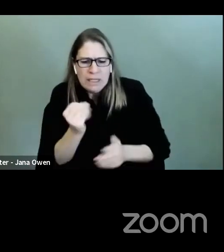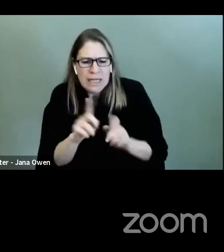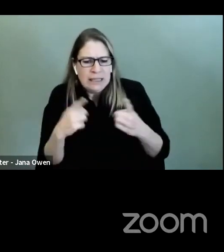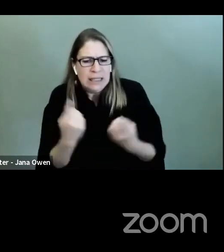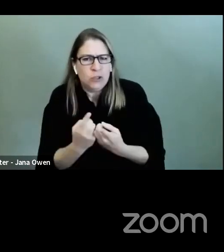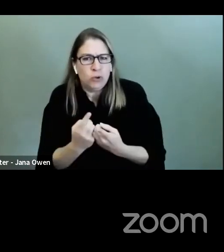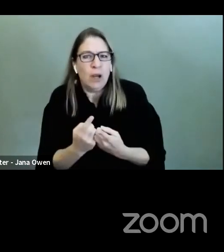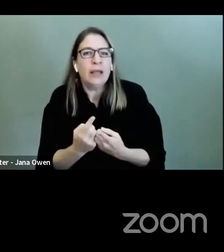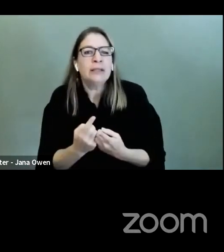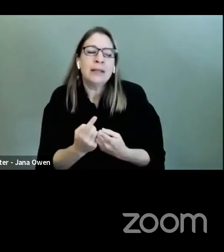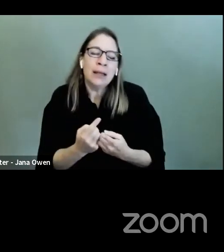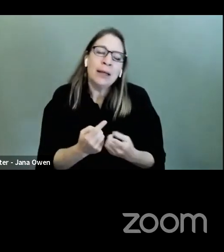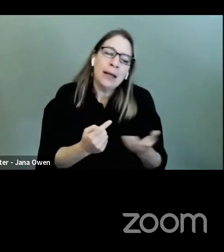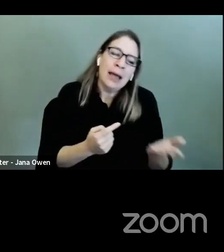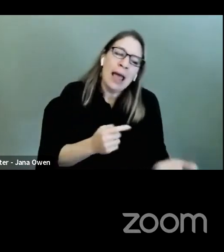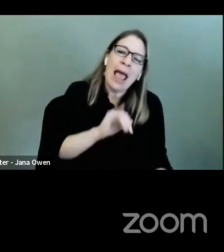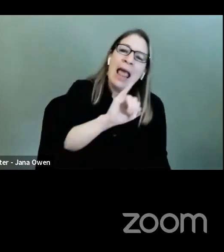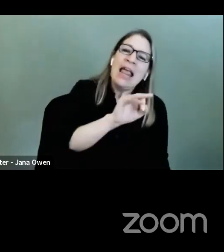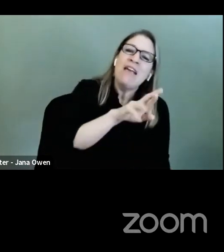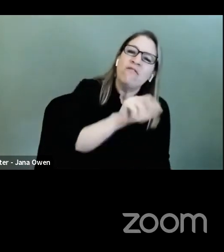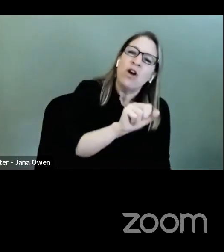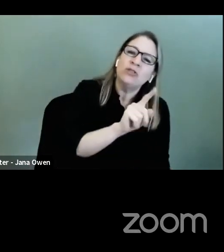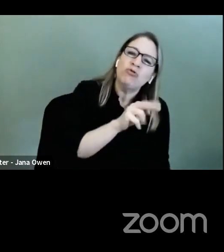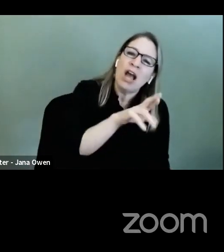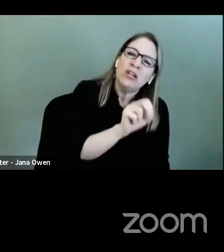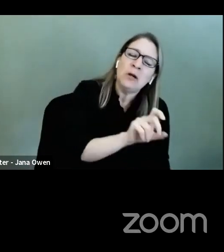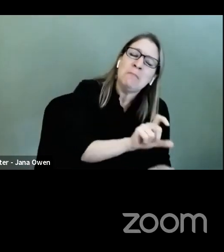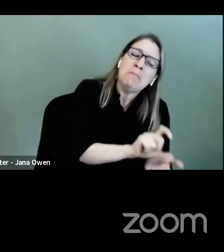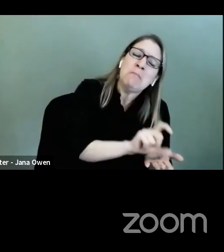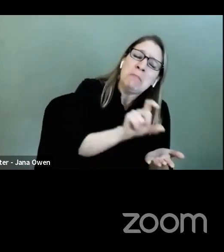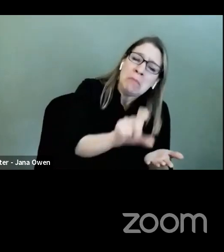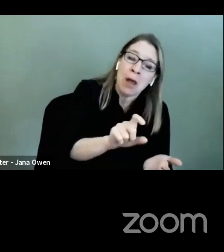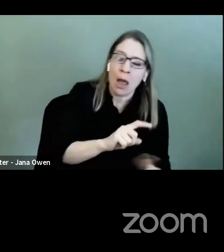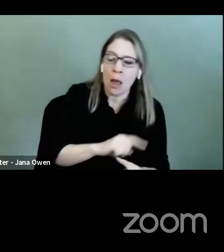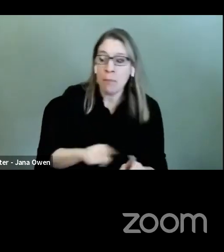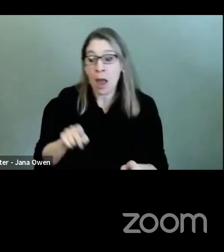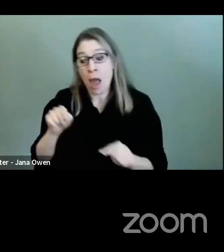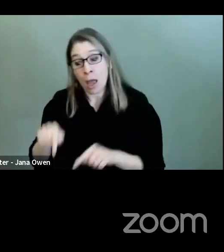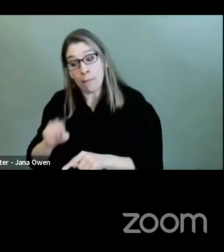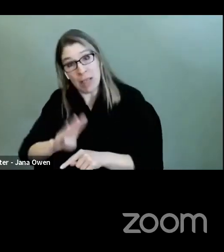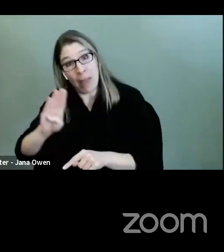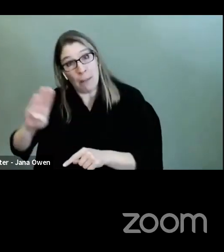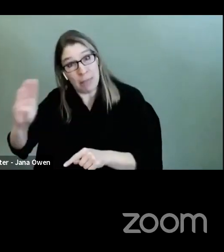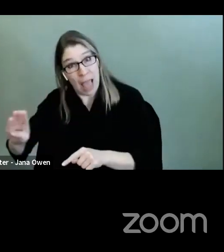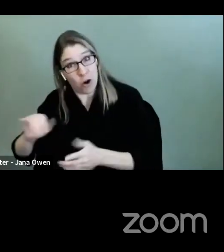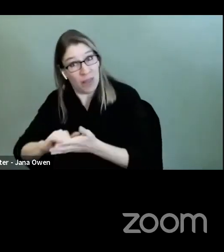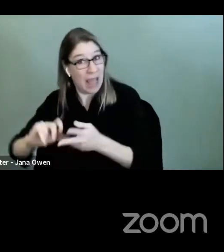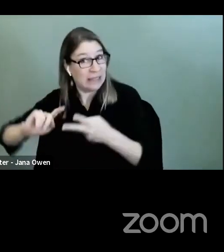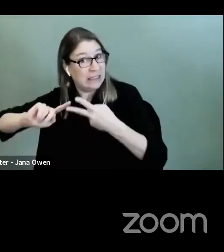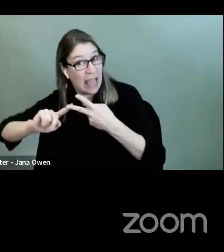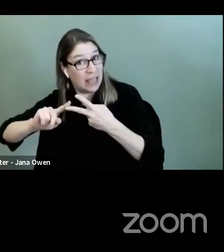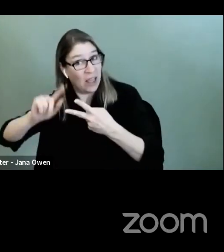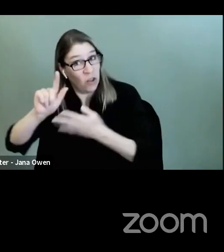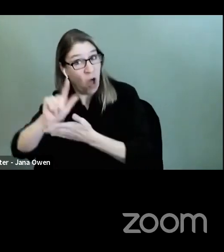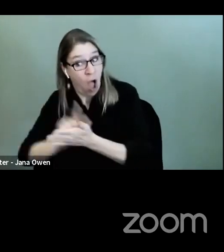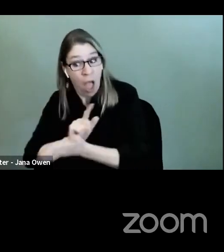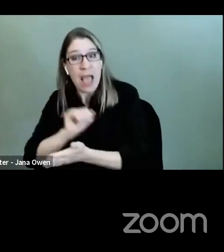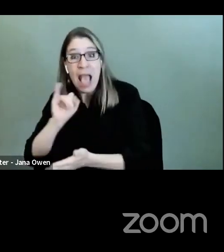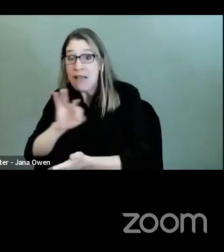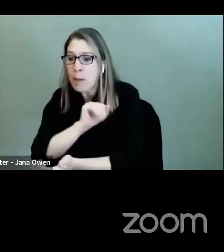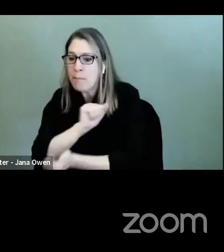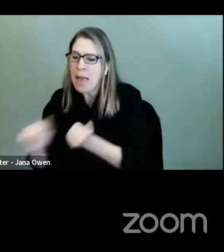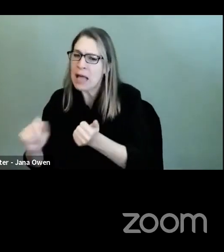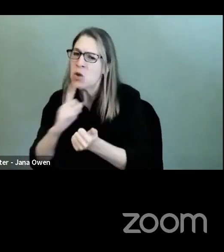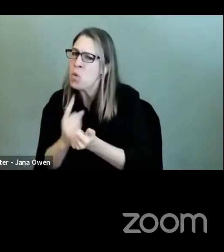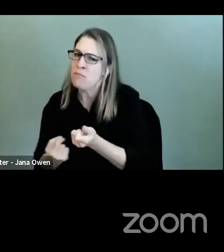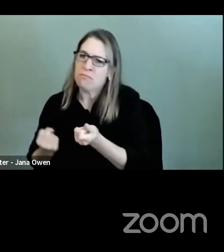here in the Build Back Better Act. So the bill, the infrastructure bill is also expected to provide